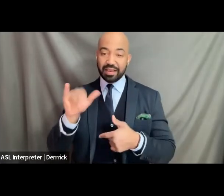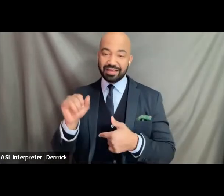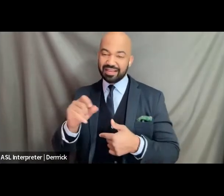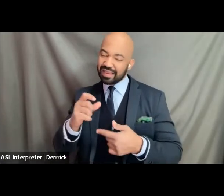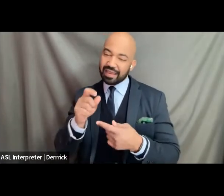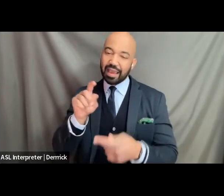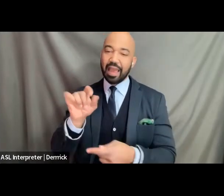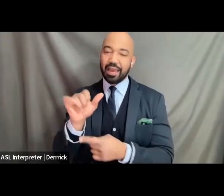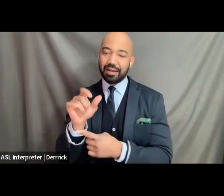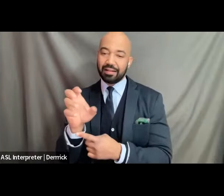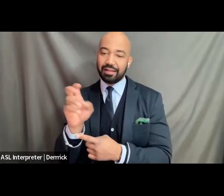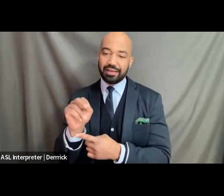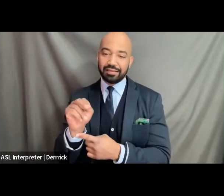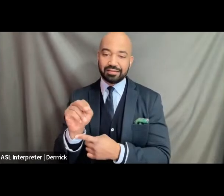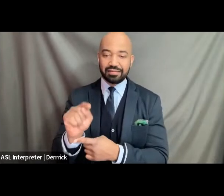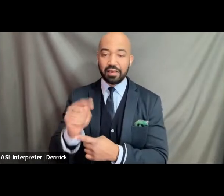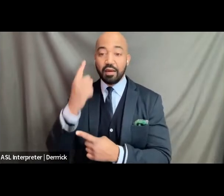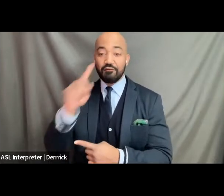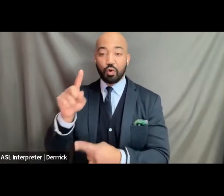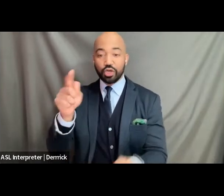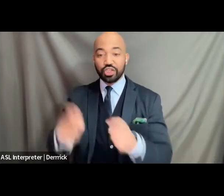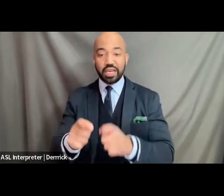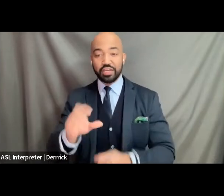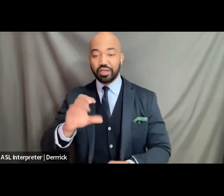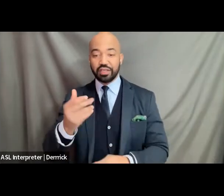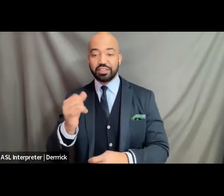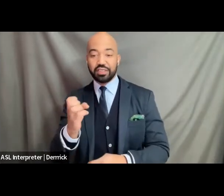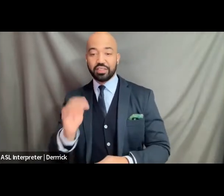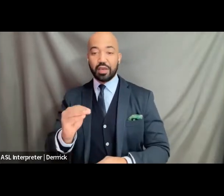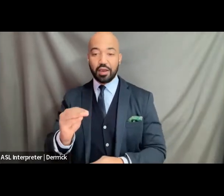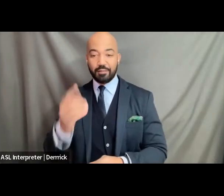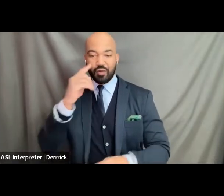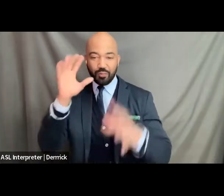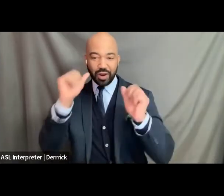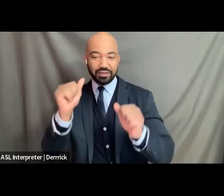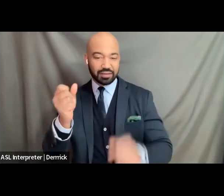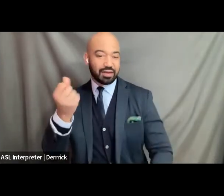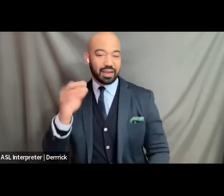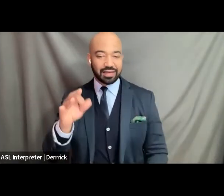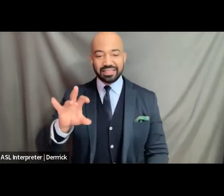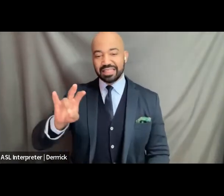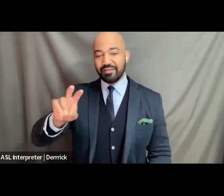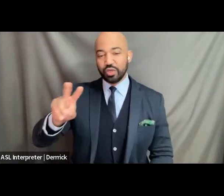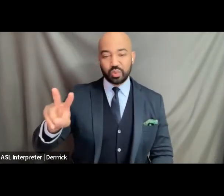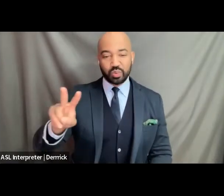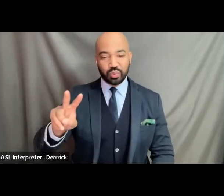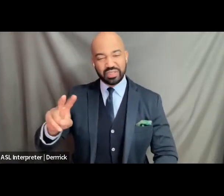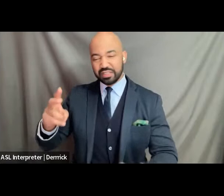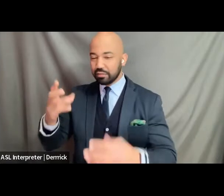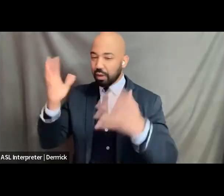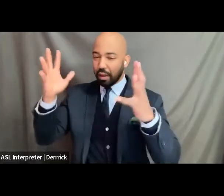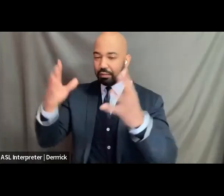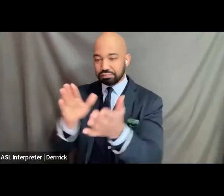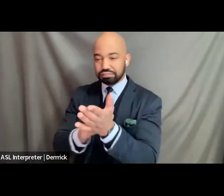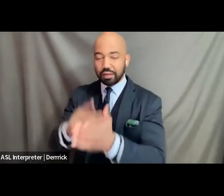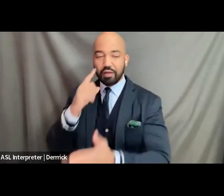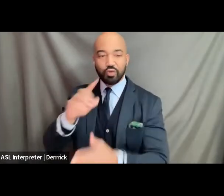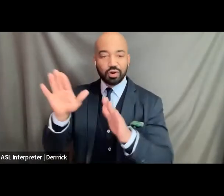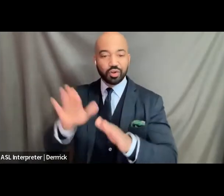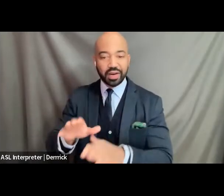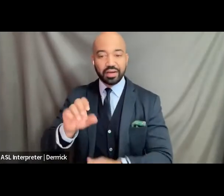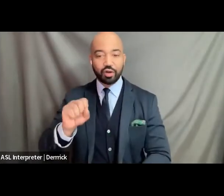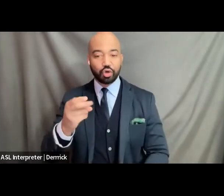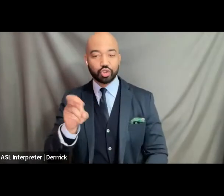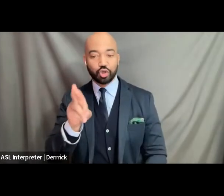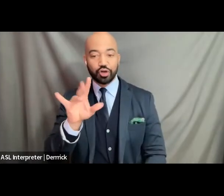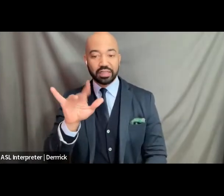change chisholm for president 1972 shout out to um the great shirley chisholm and and